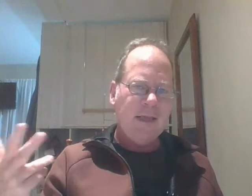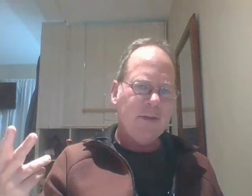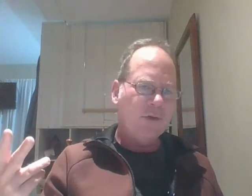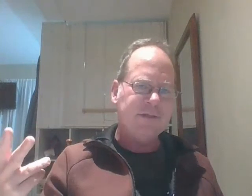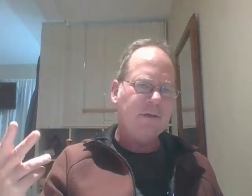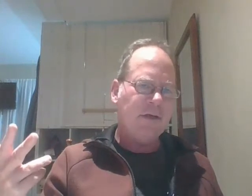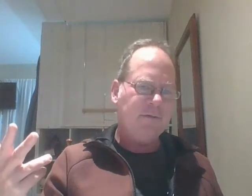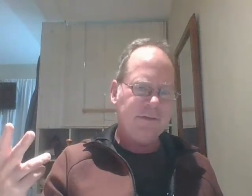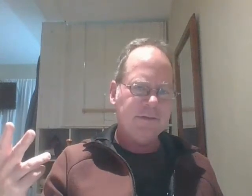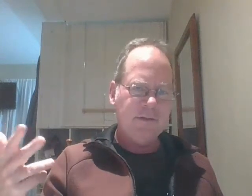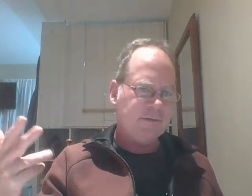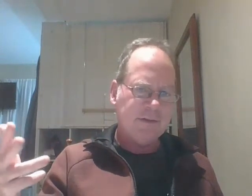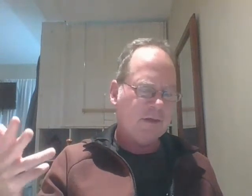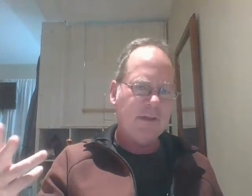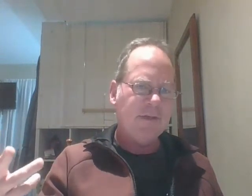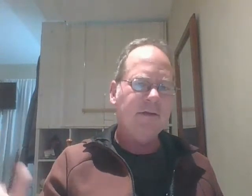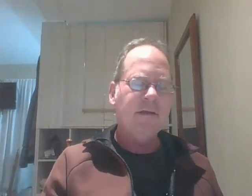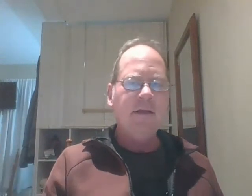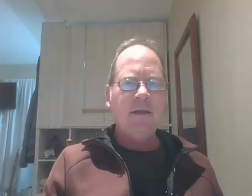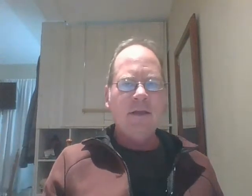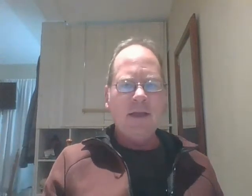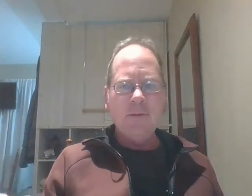be worse in other countries that's that's all i mean anyways